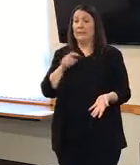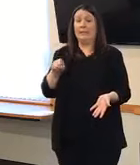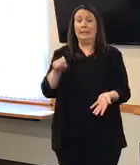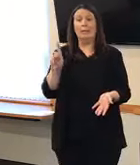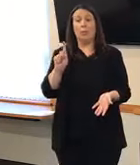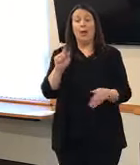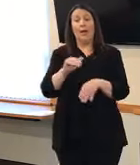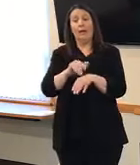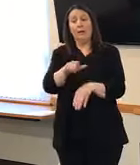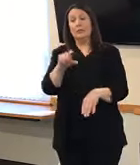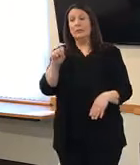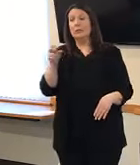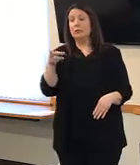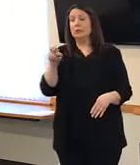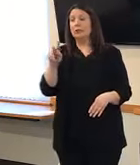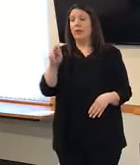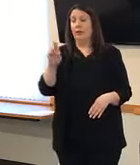So.